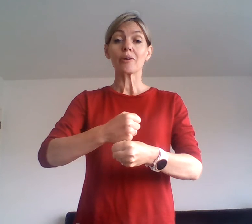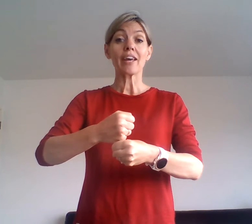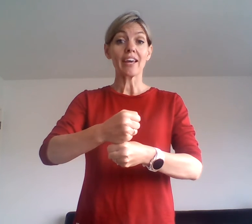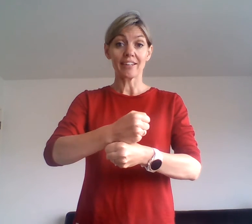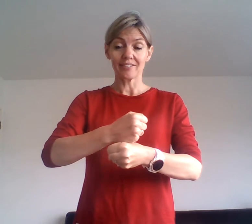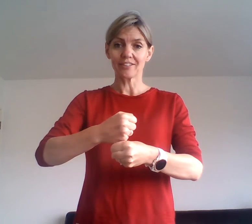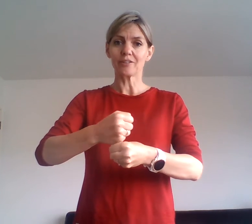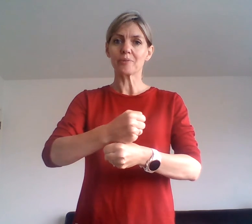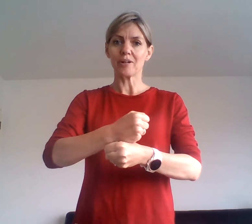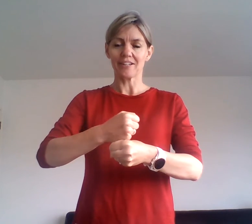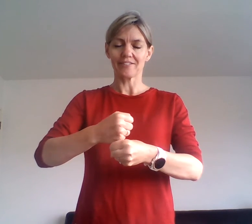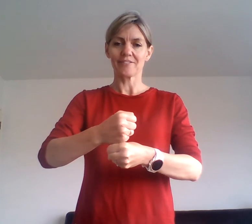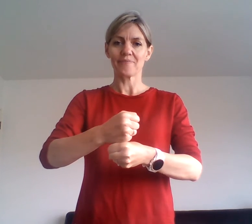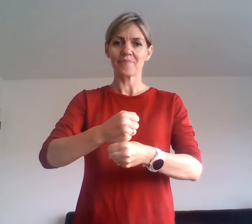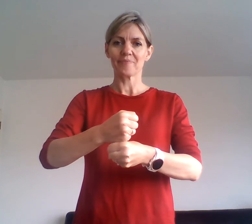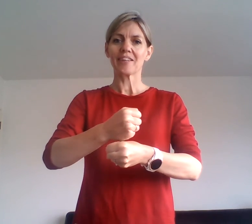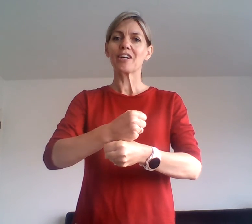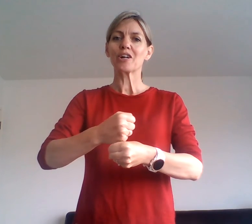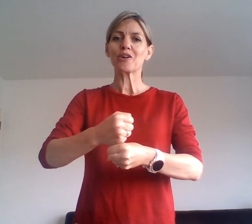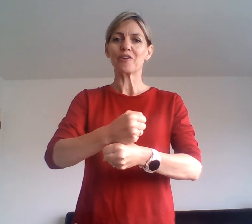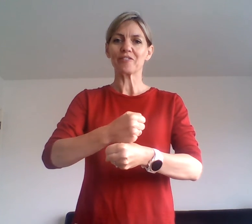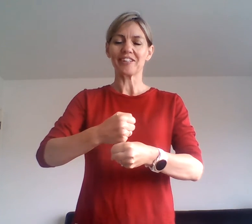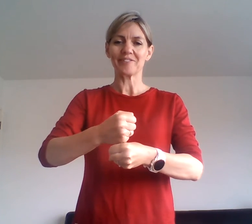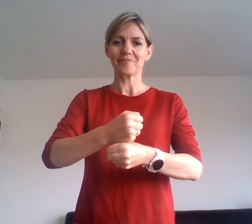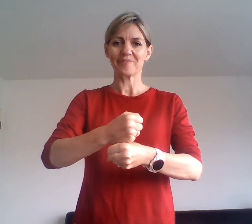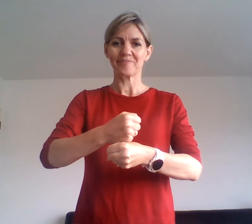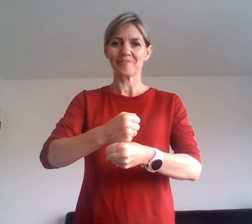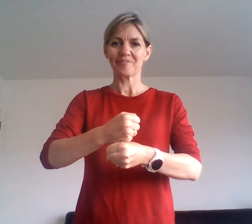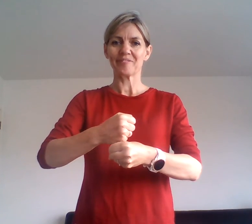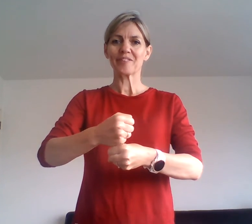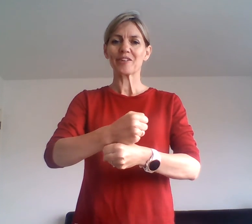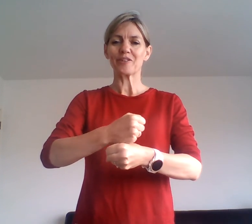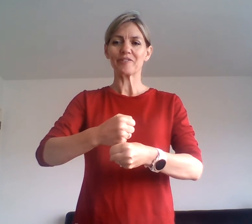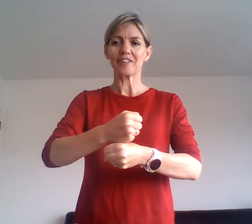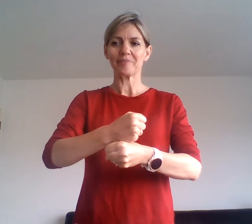going anti-clockwise. Coffee. Coffee.